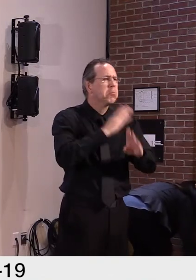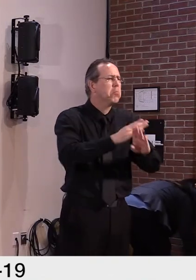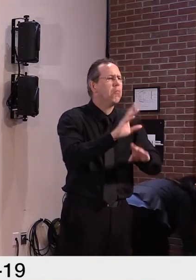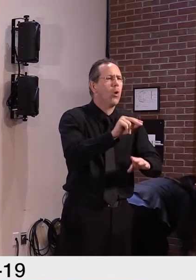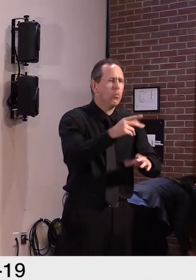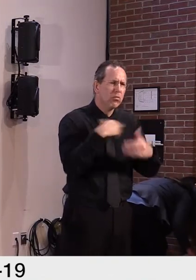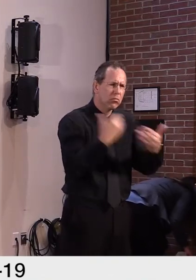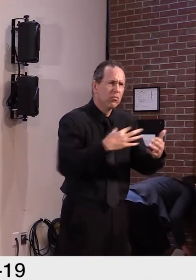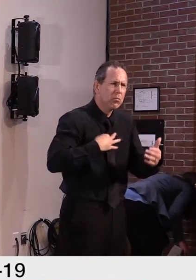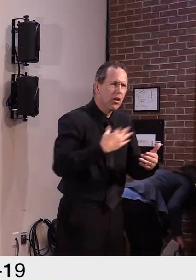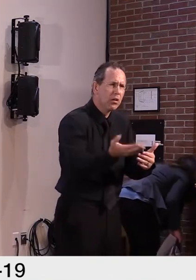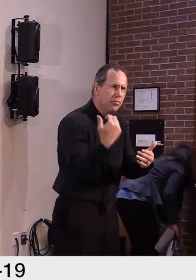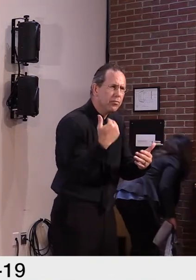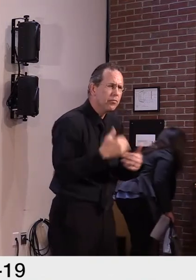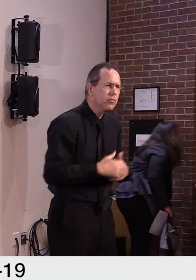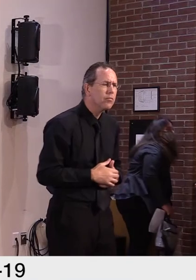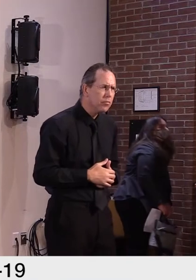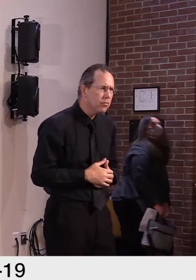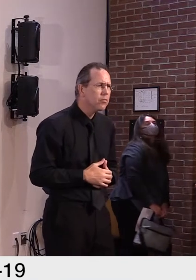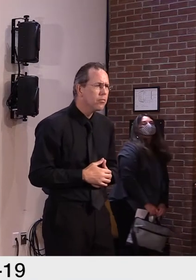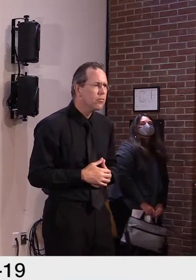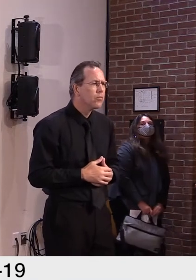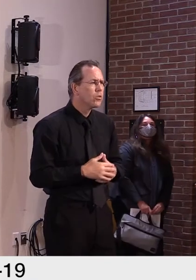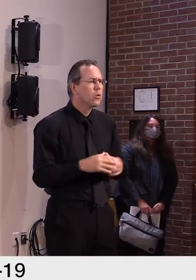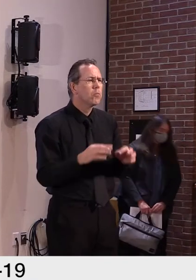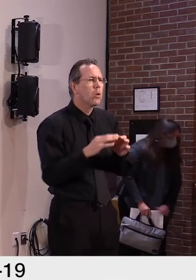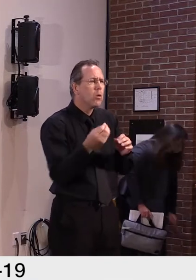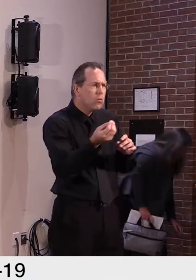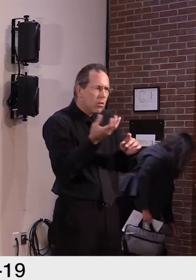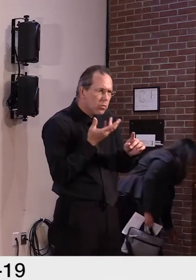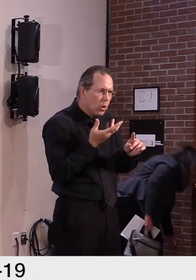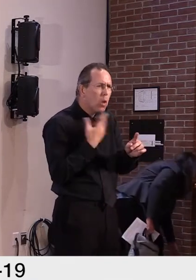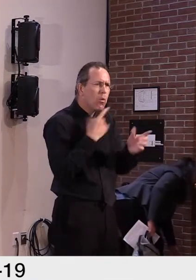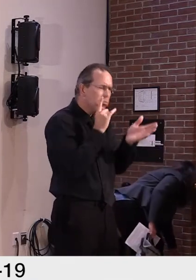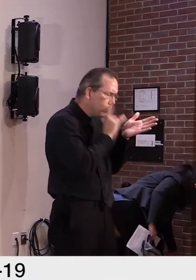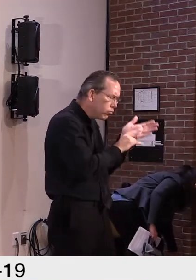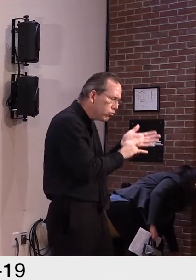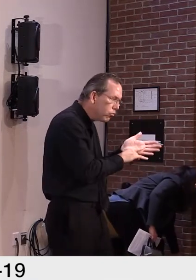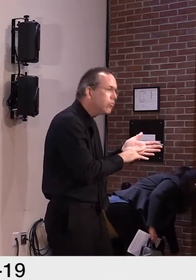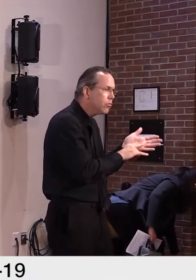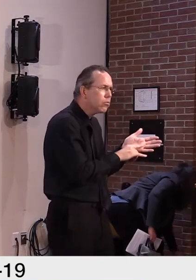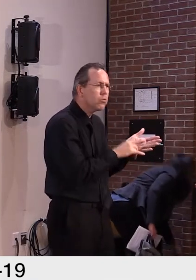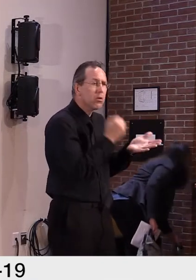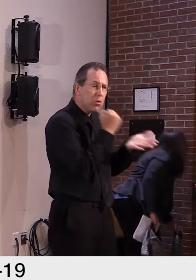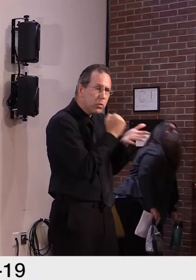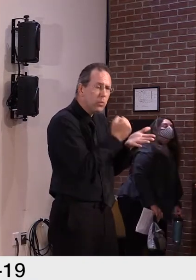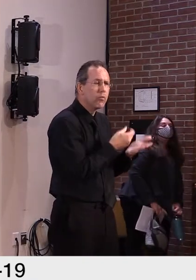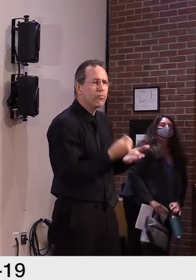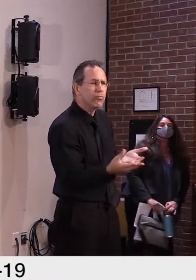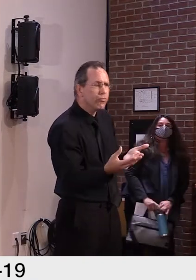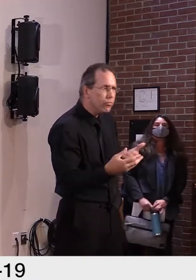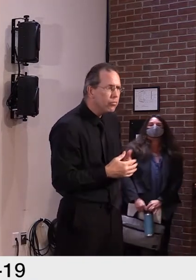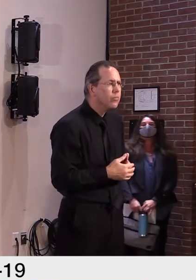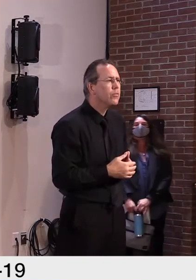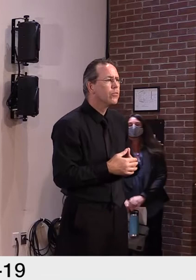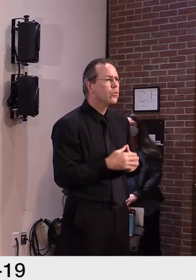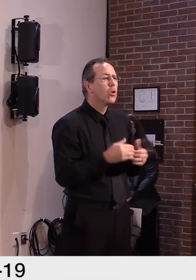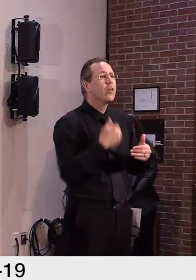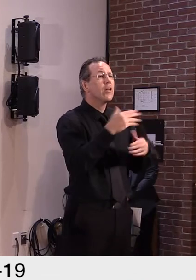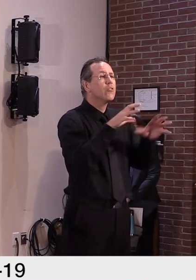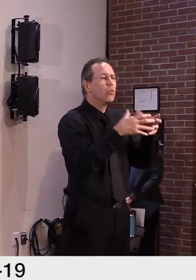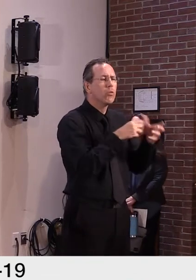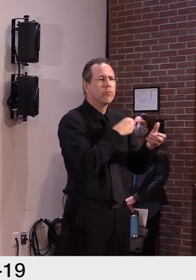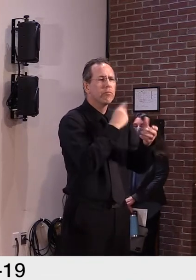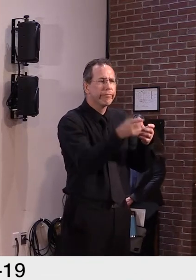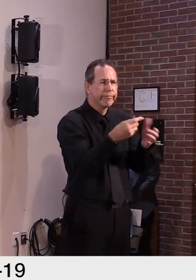certified after we, um, sent out the first, uh, round of checks. And so we'll, again, we're, we're doing rolling